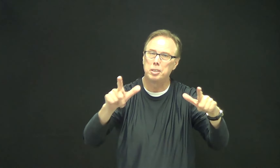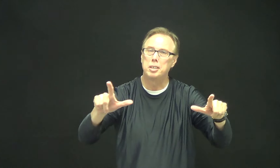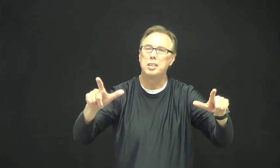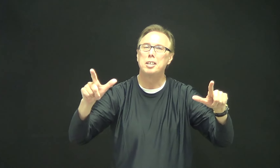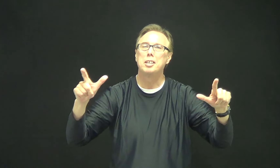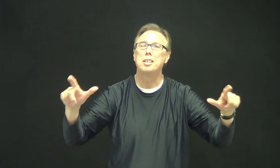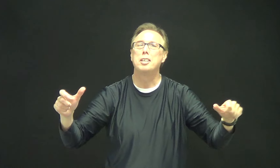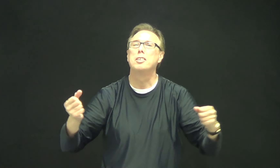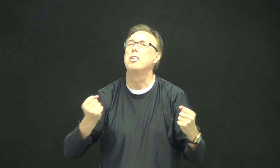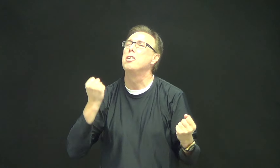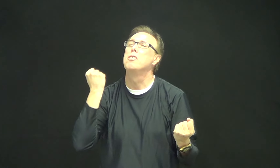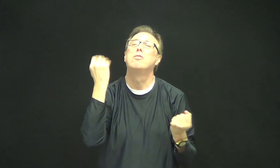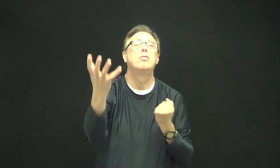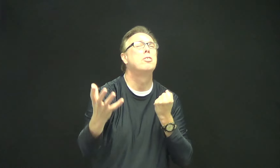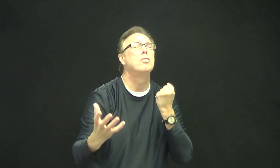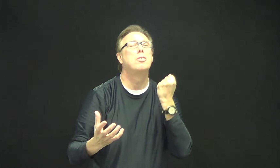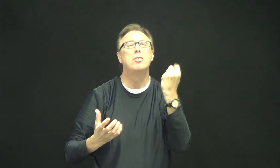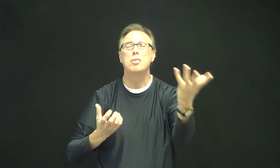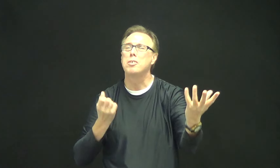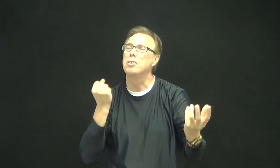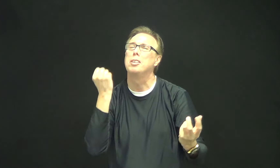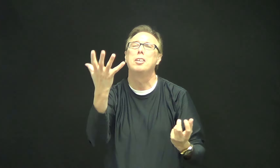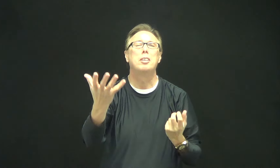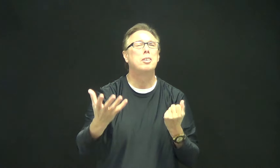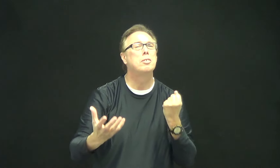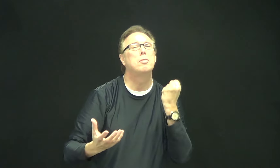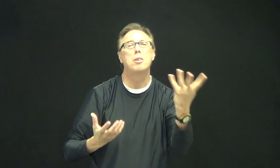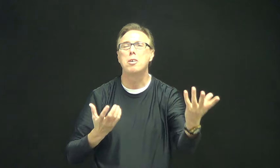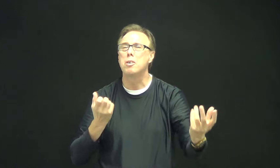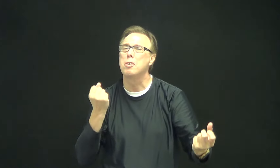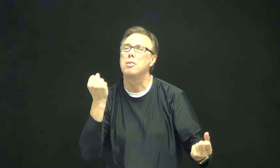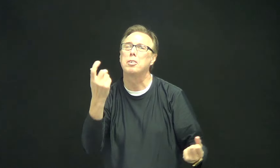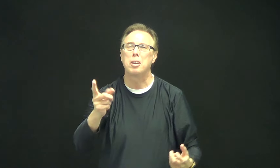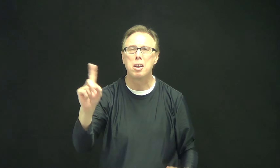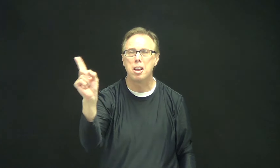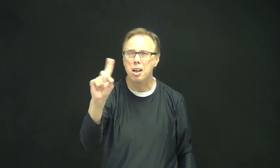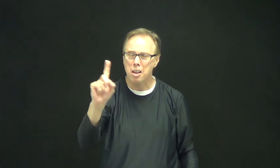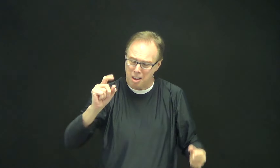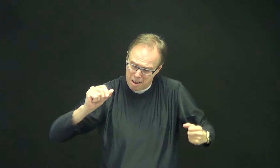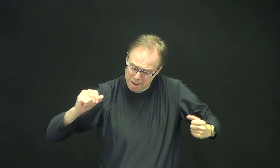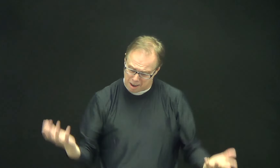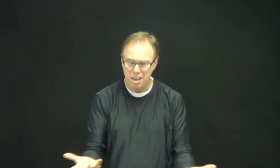The world is spoken here